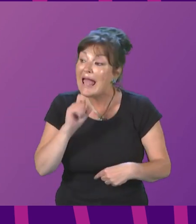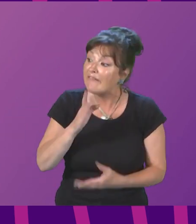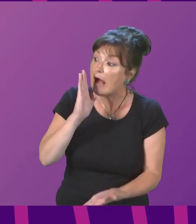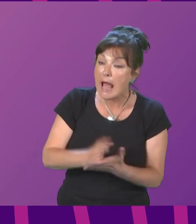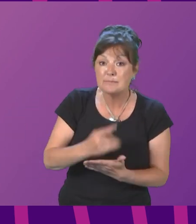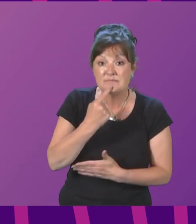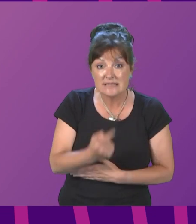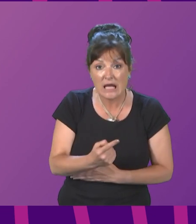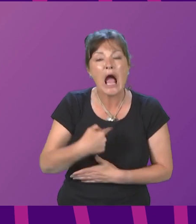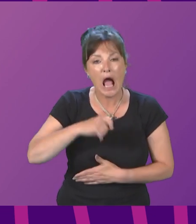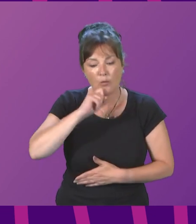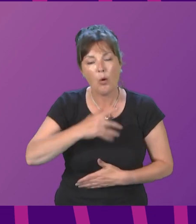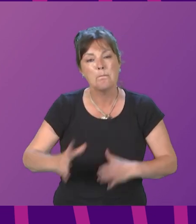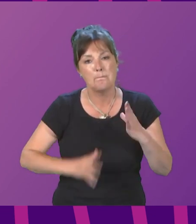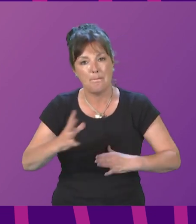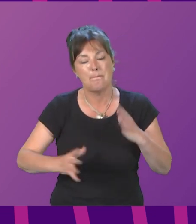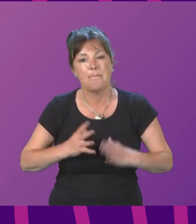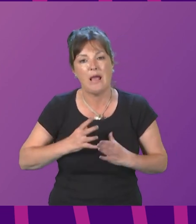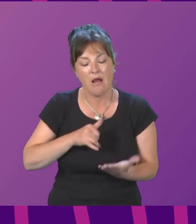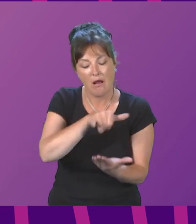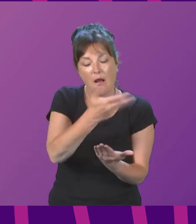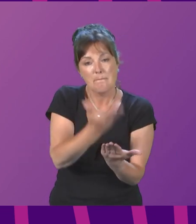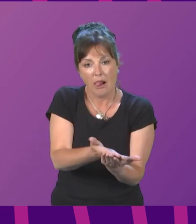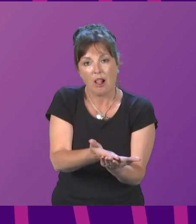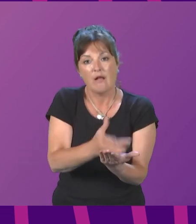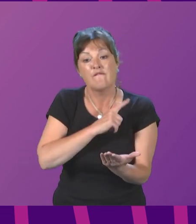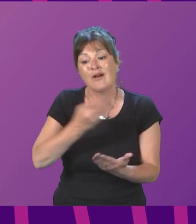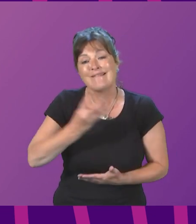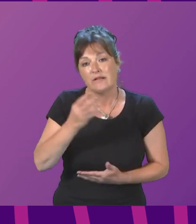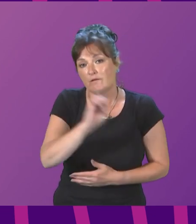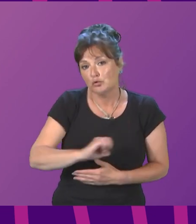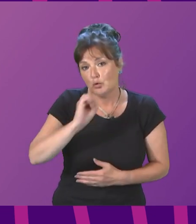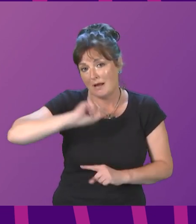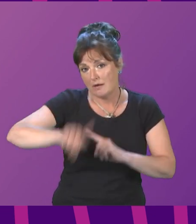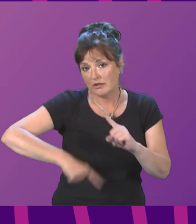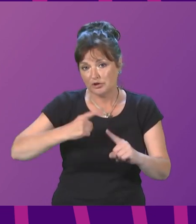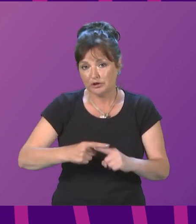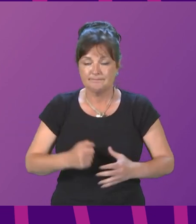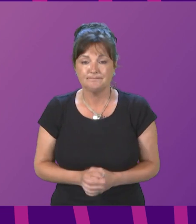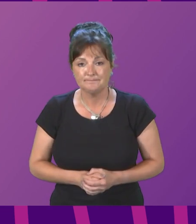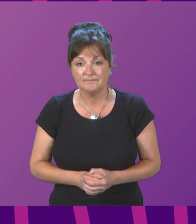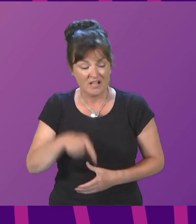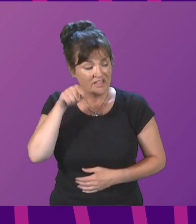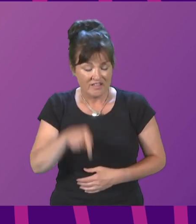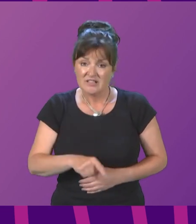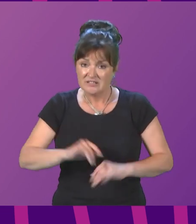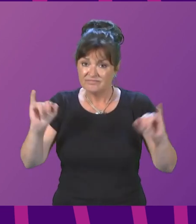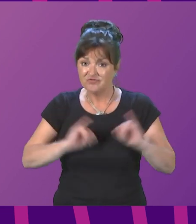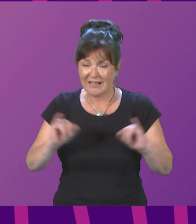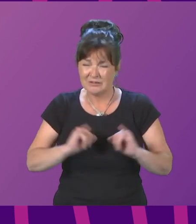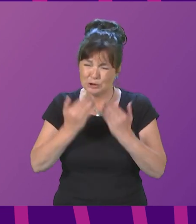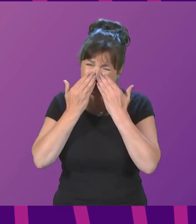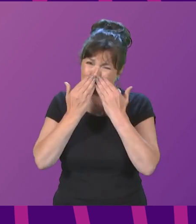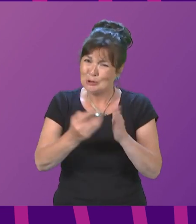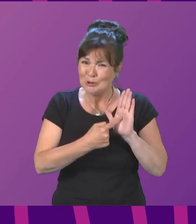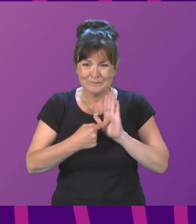on the 19th of October next year. Siding officer, this current crisis highlights starkly the pressing